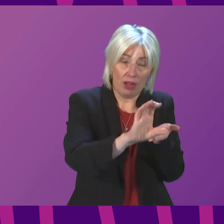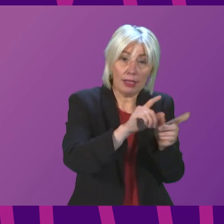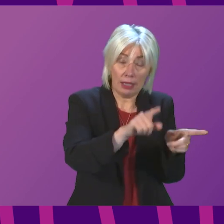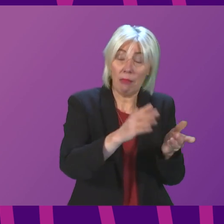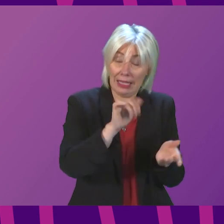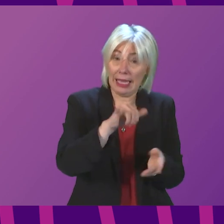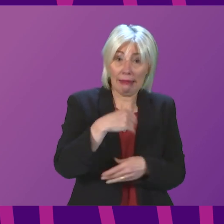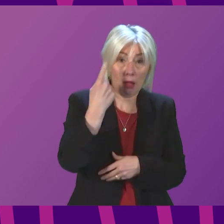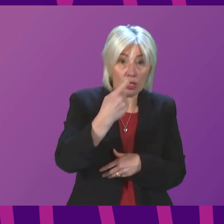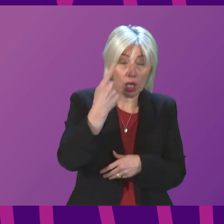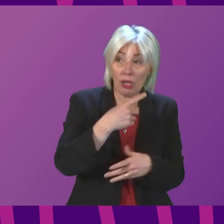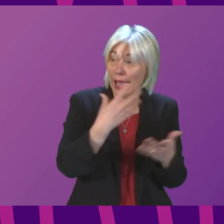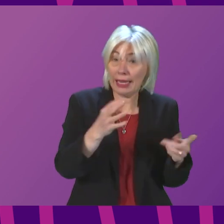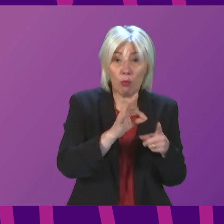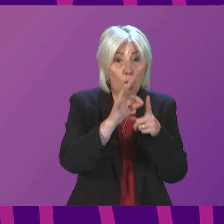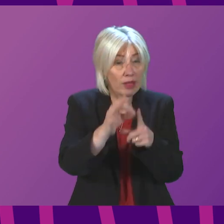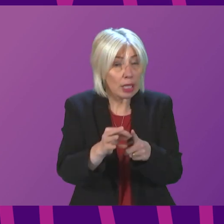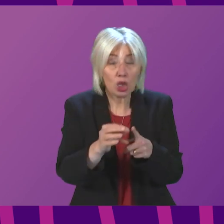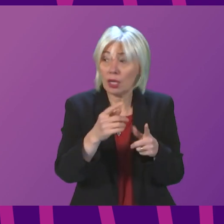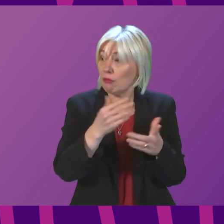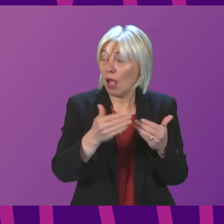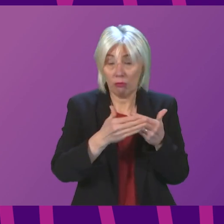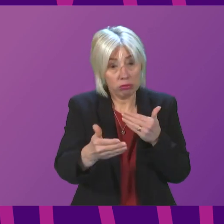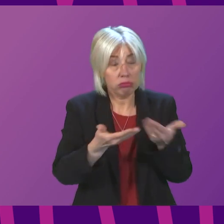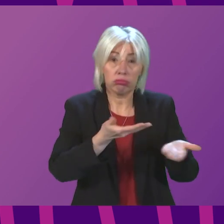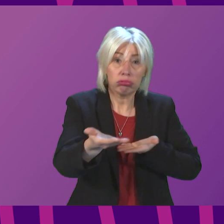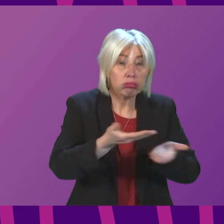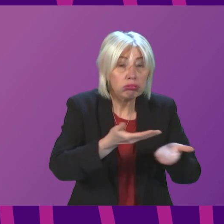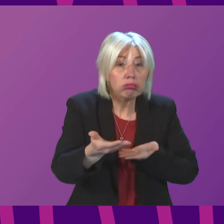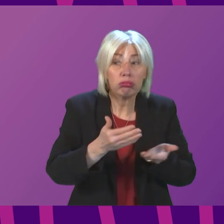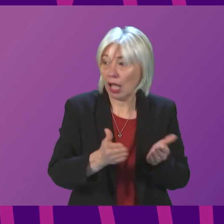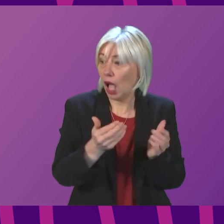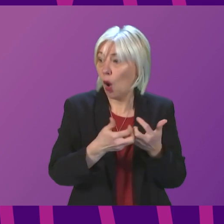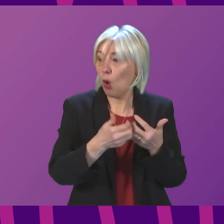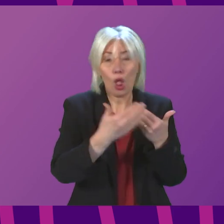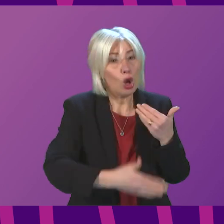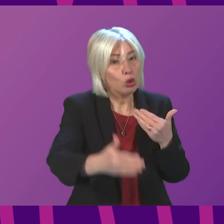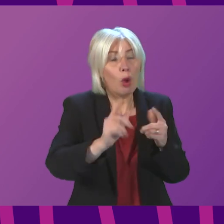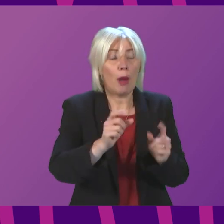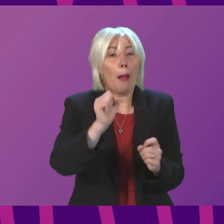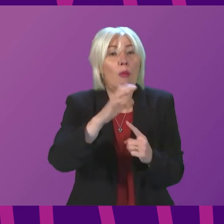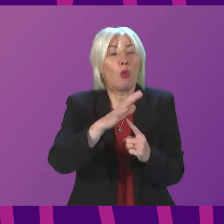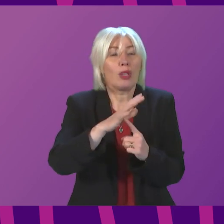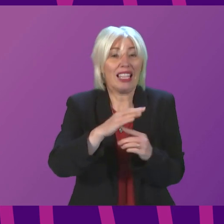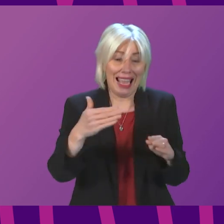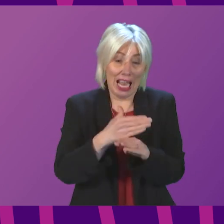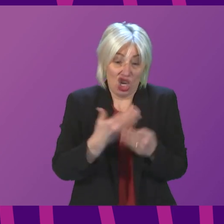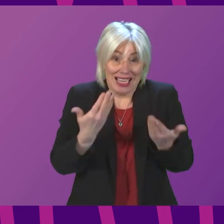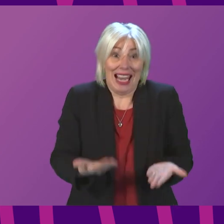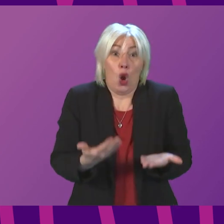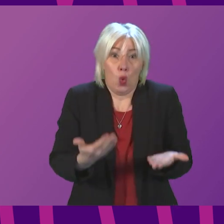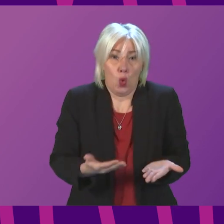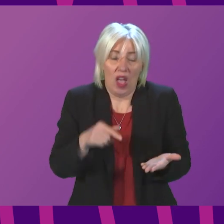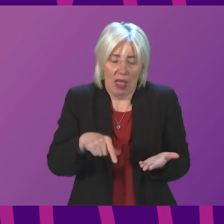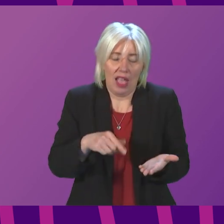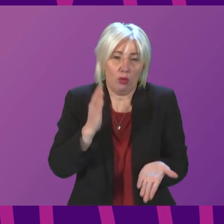I will consider a proposition for further discussion about how we do that in the longer term. But what is more important is the action we are taking now, and